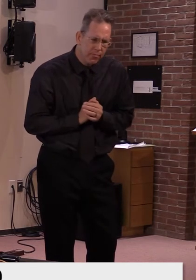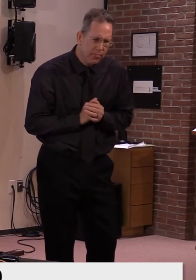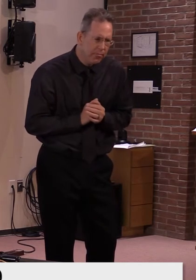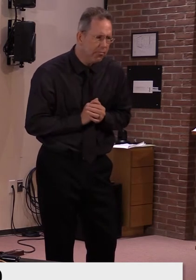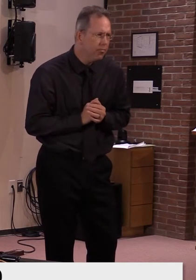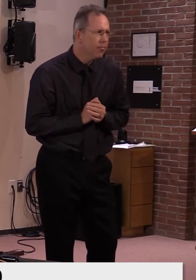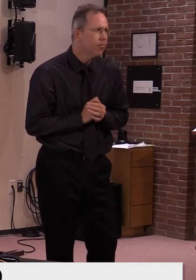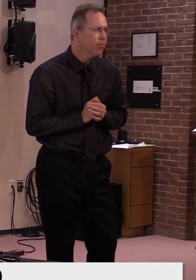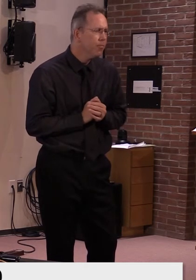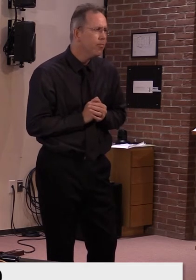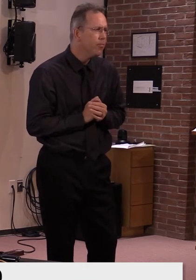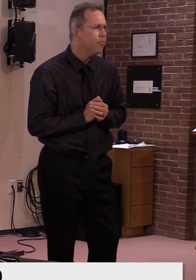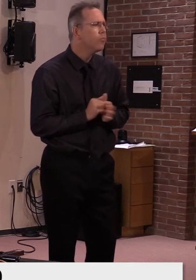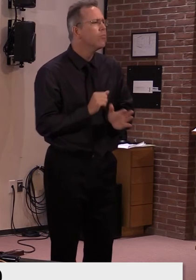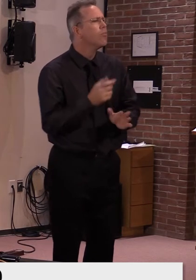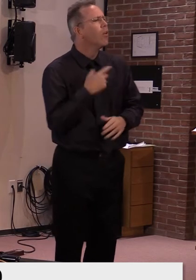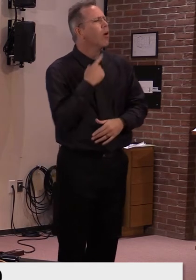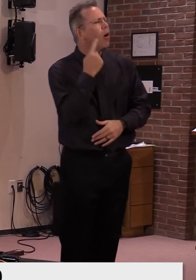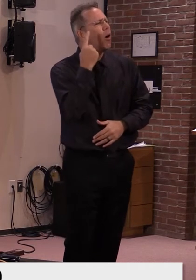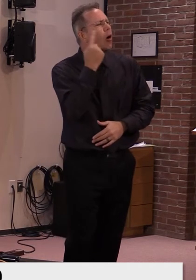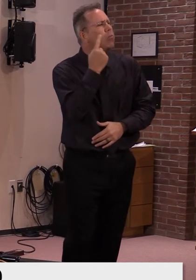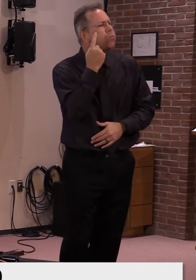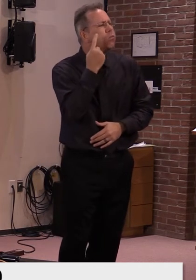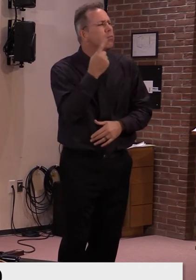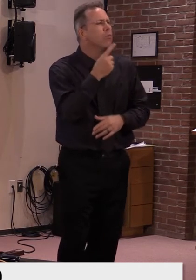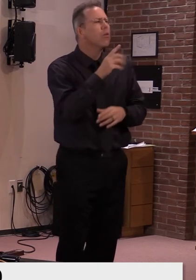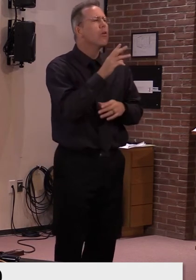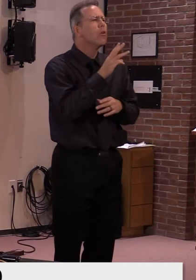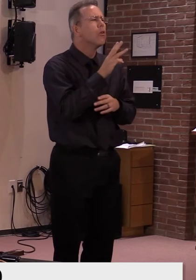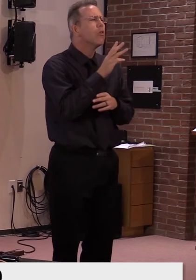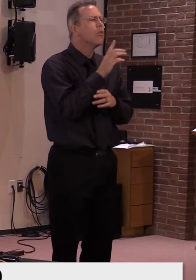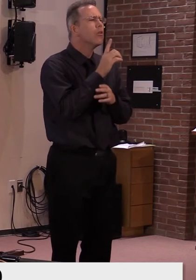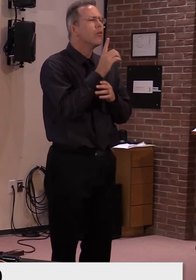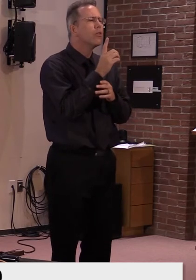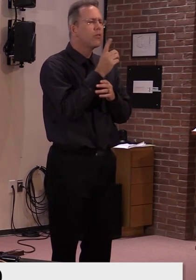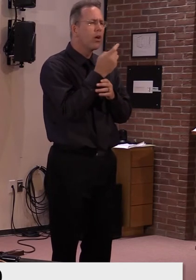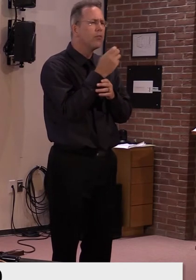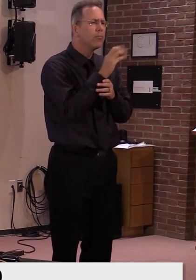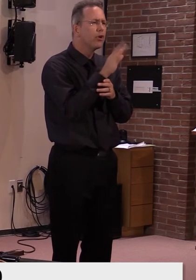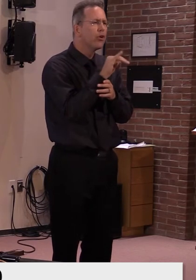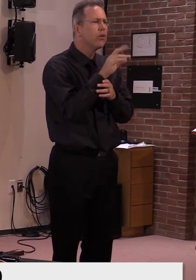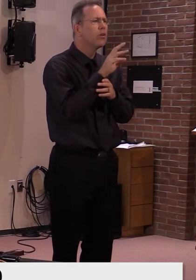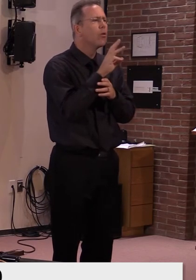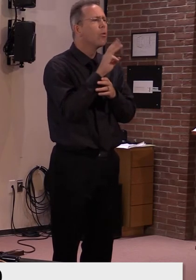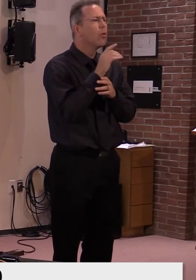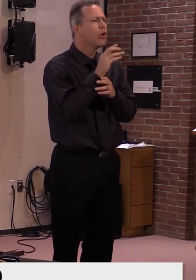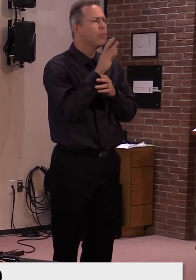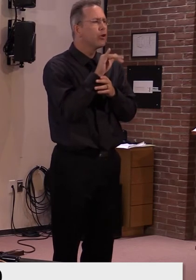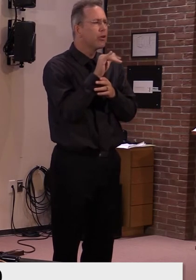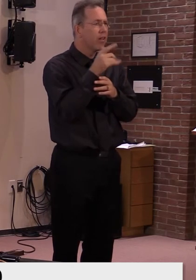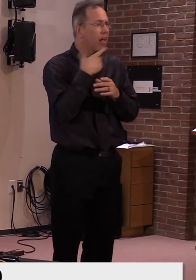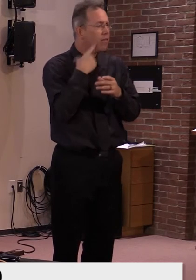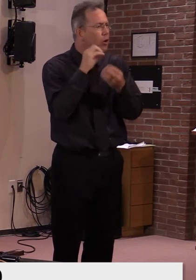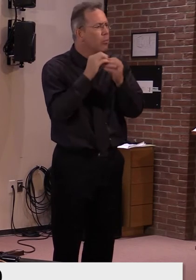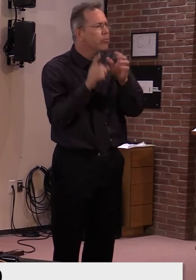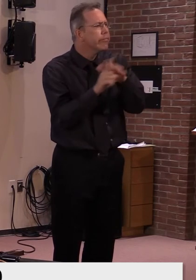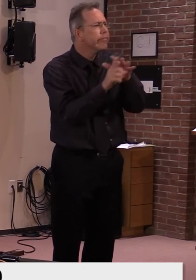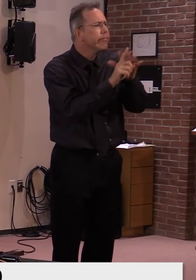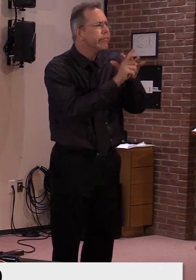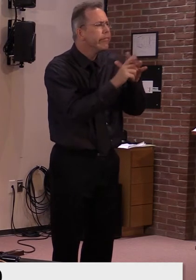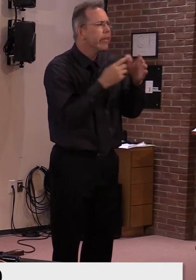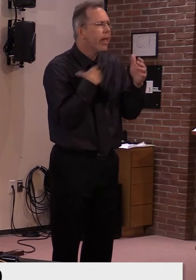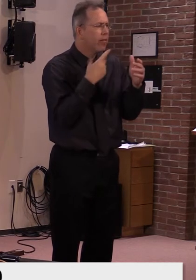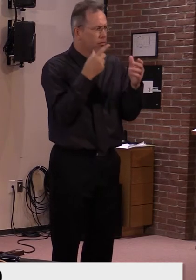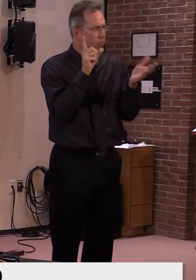see any increase in cases in general in the Waterbury and Duxbury area. Normally we see the town by town information comes out and gets posted on Friday.